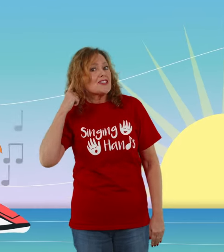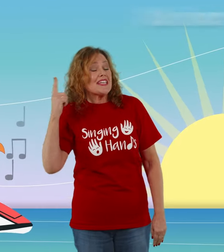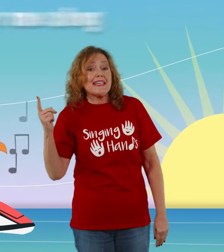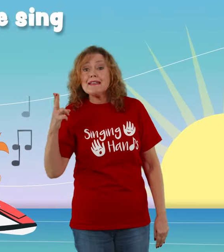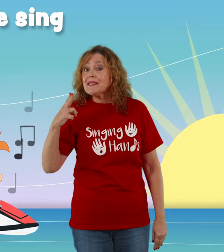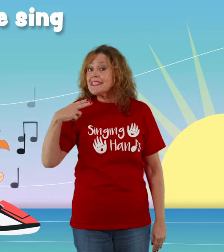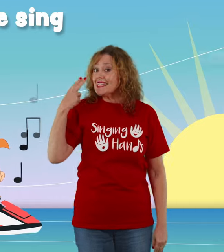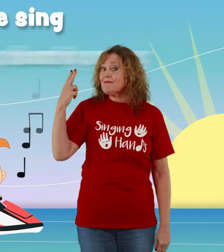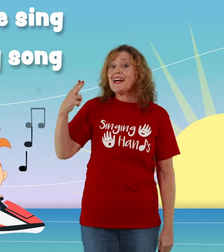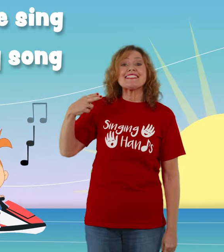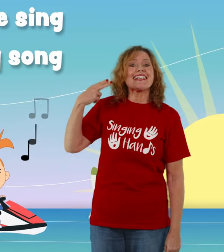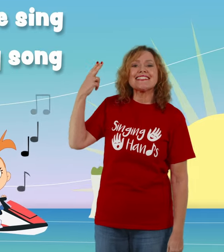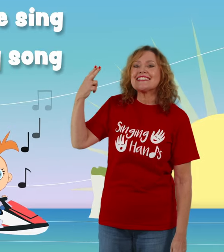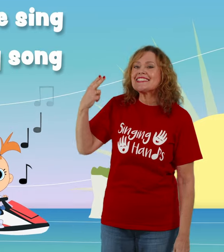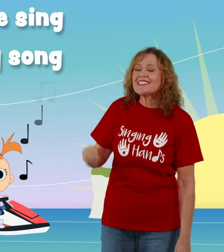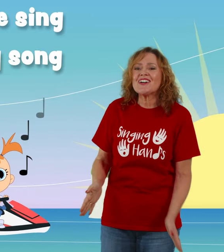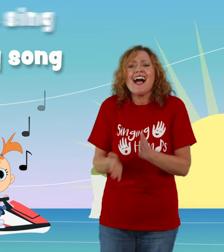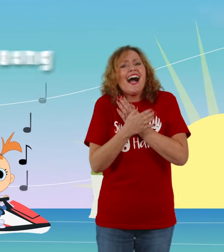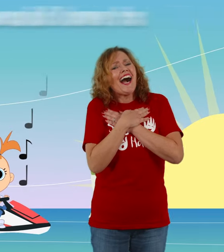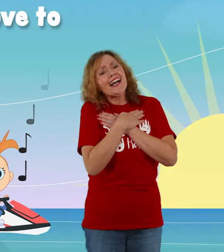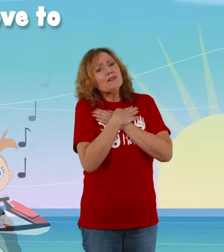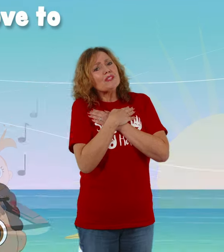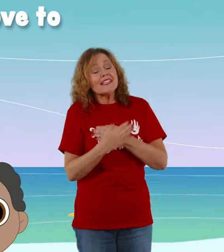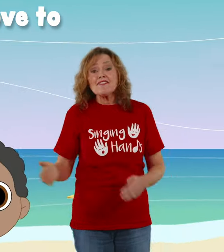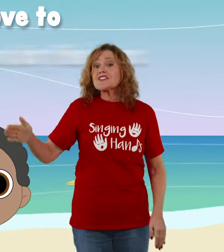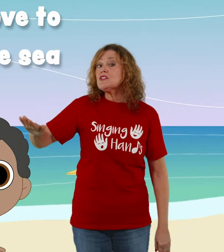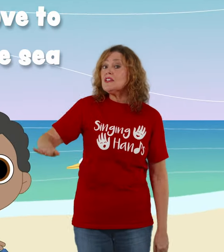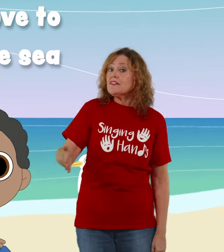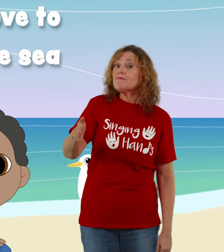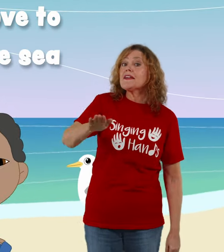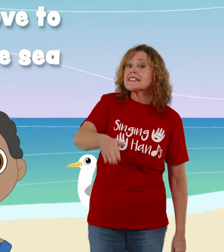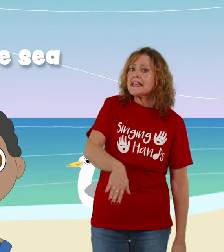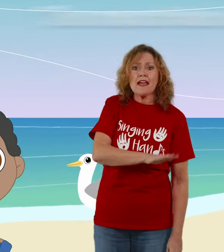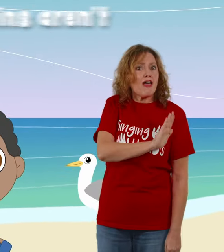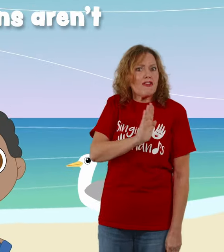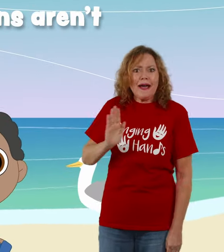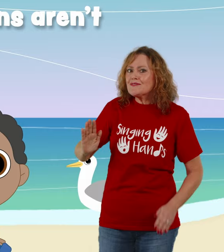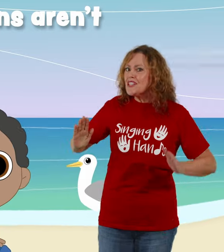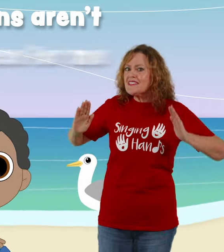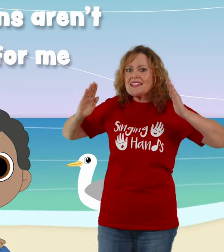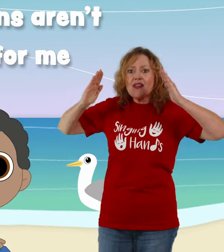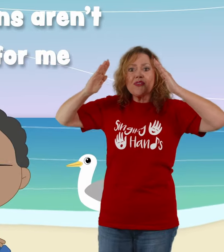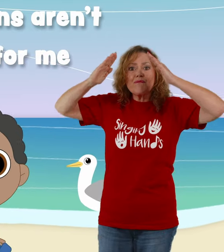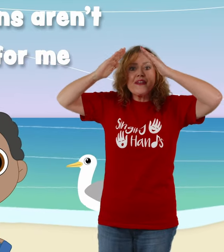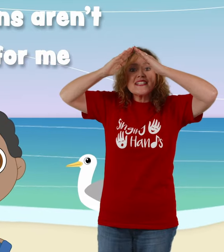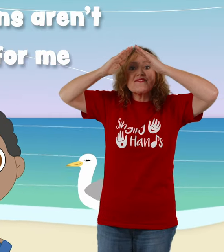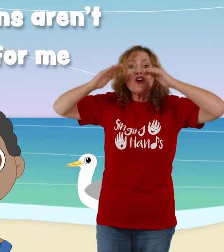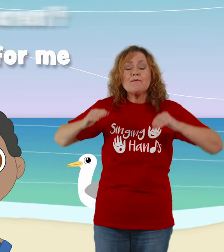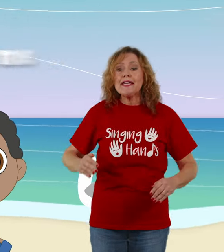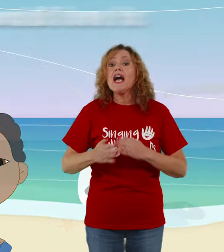so hear me sing my shanty song I would love to live by the sea, the mountains are no place for me